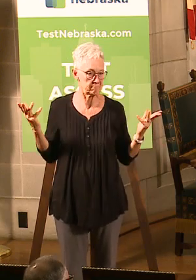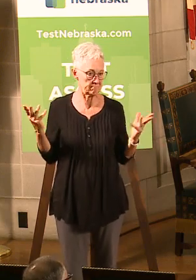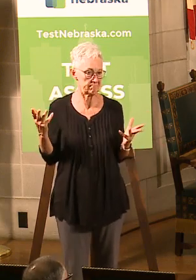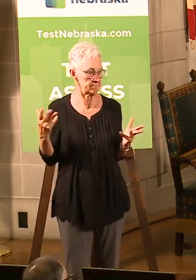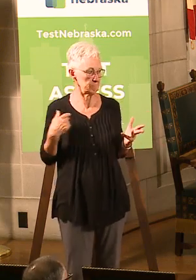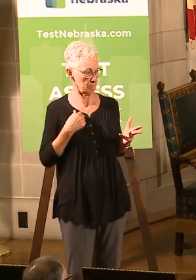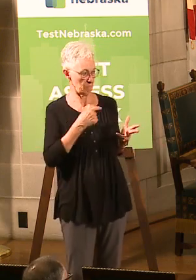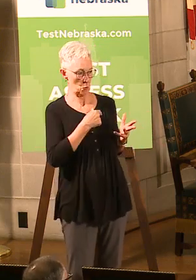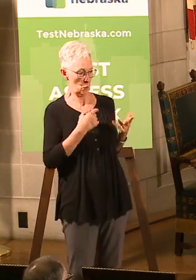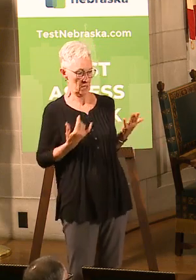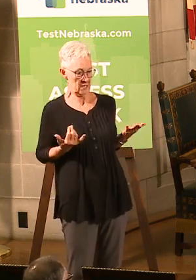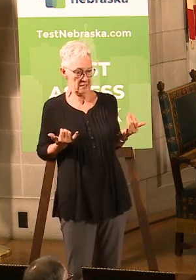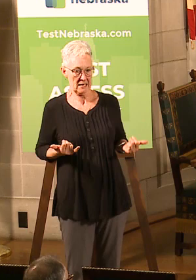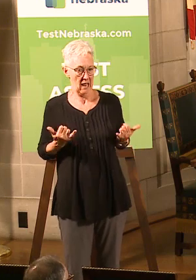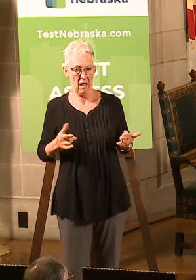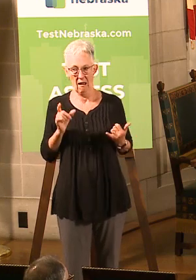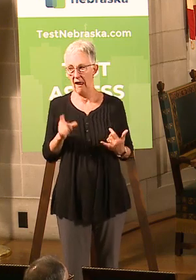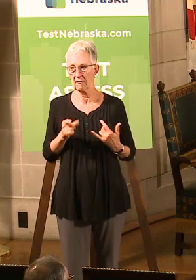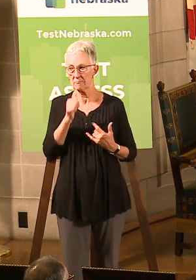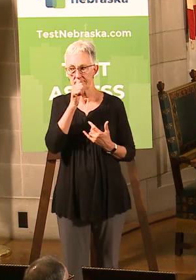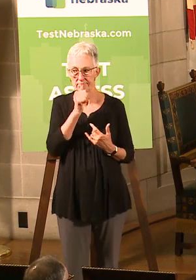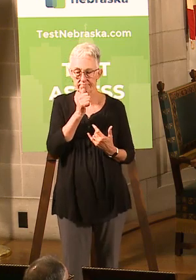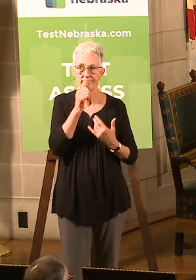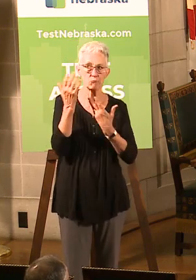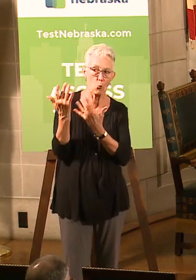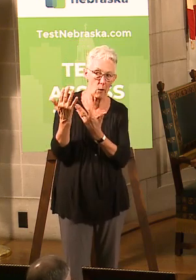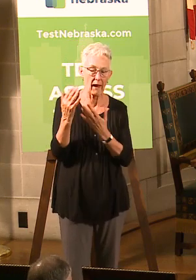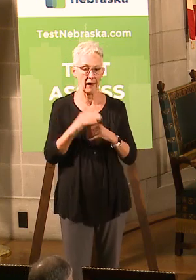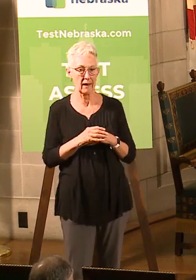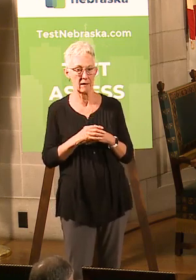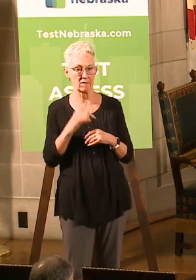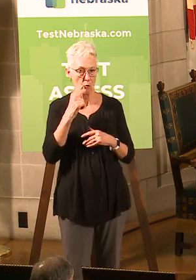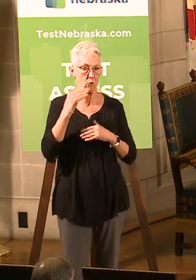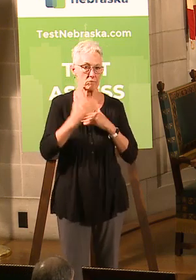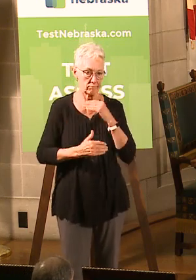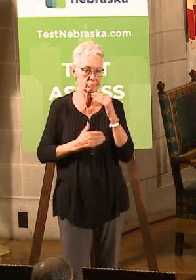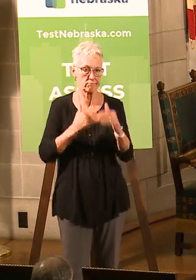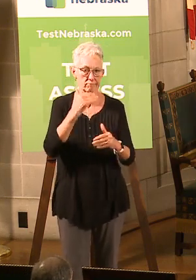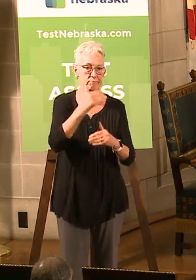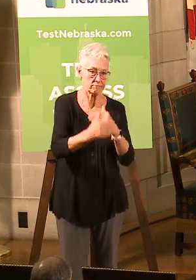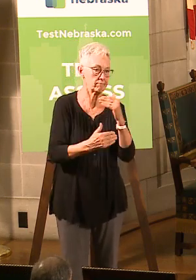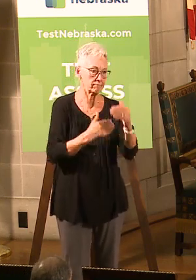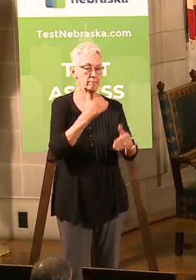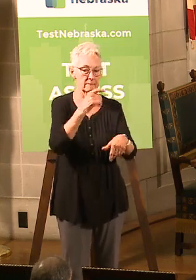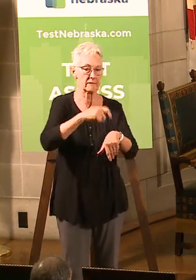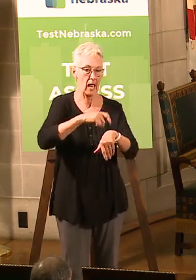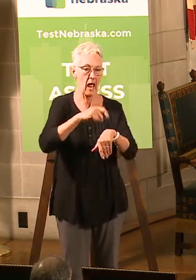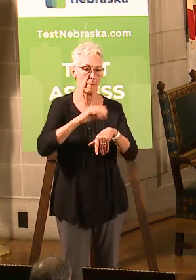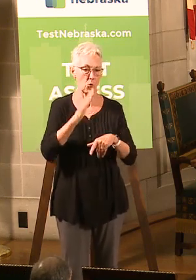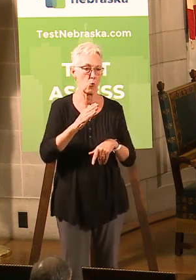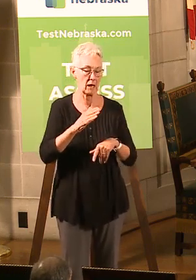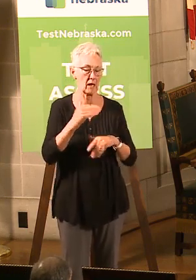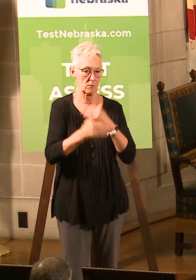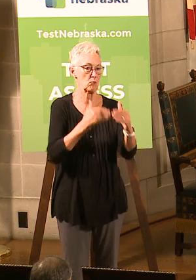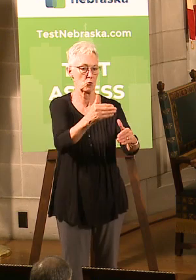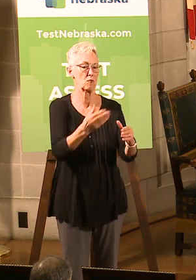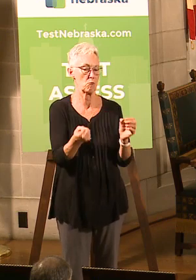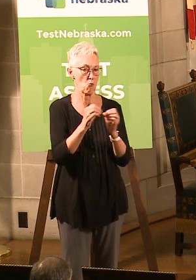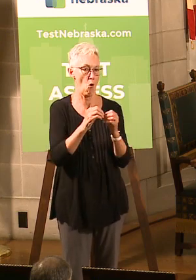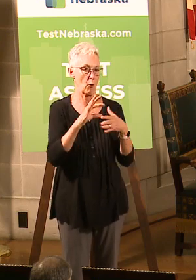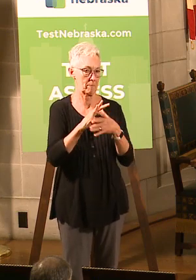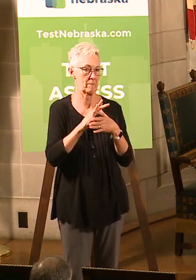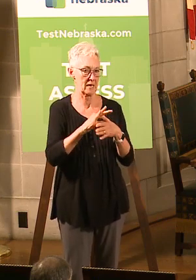current state of where we are right now. And we're going to just have to continue to work through it. Christina Stella for NET.